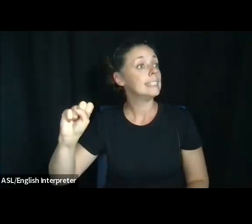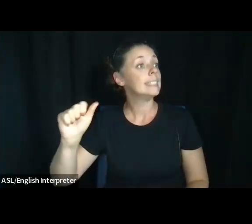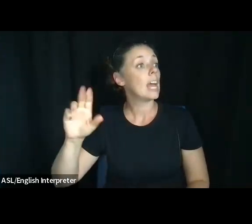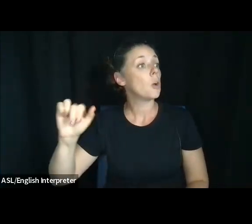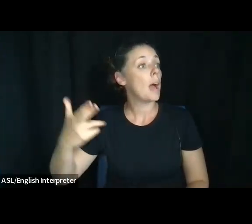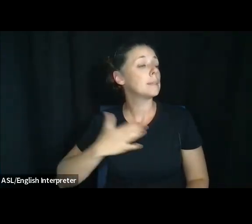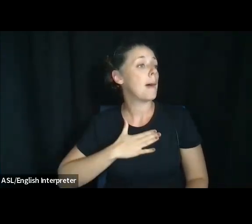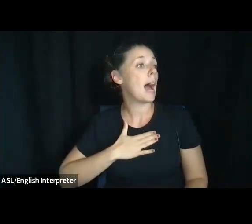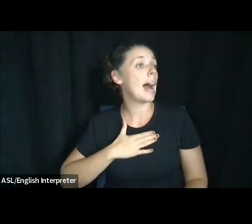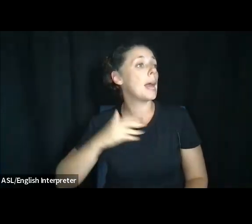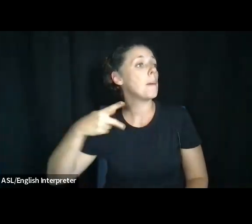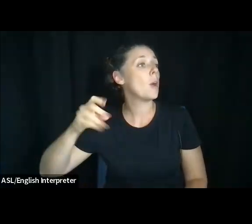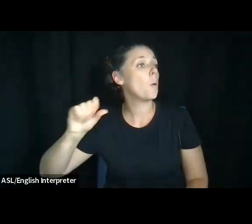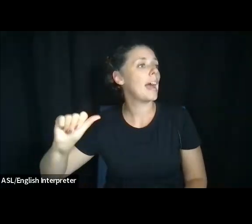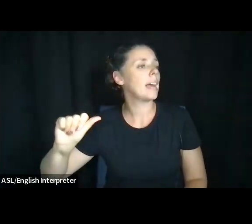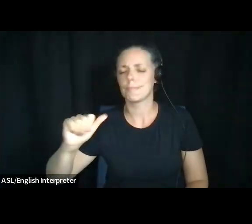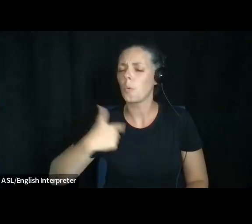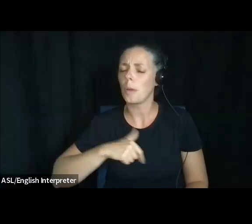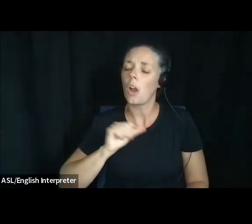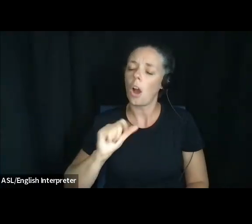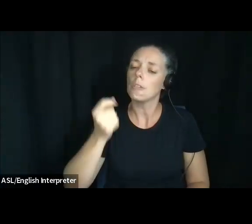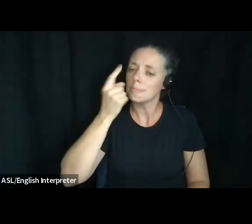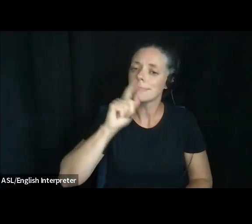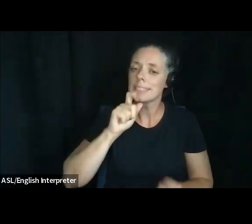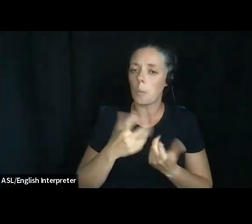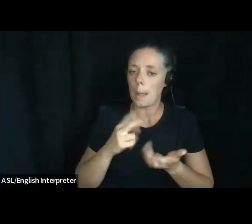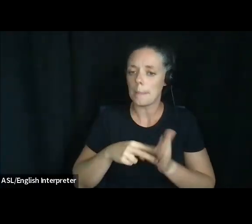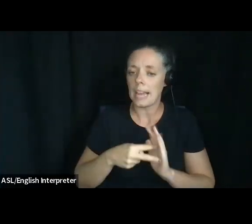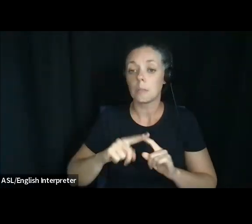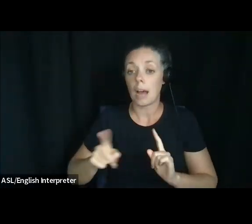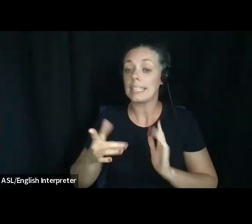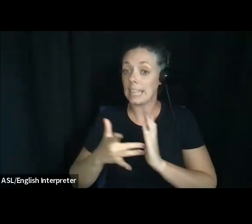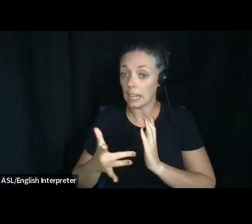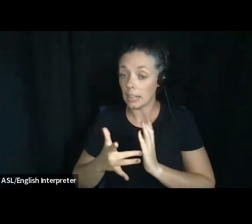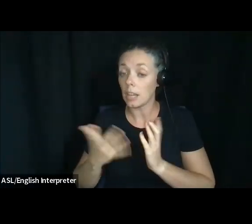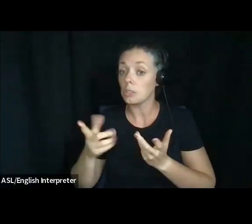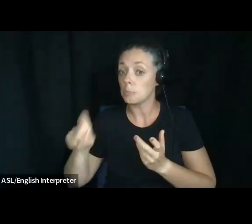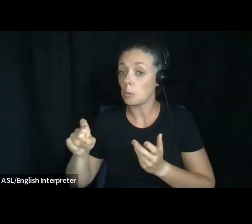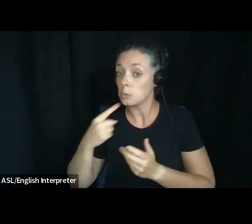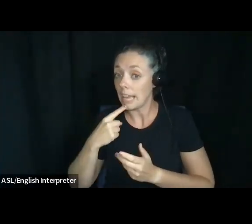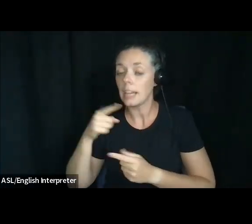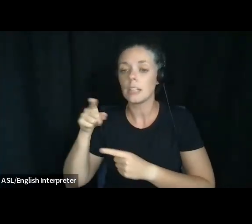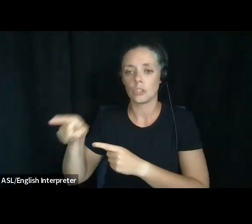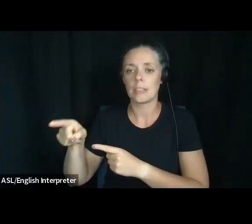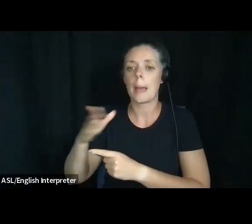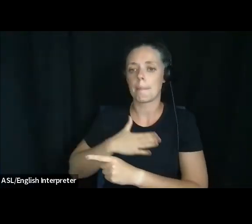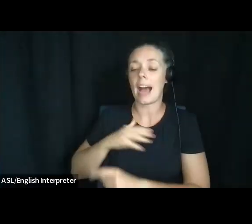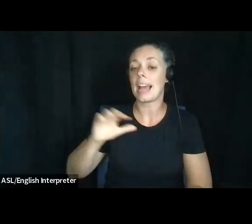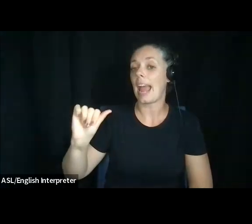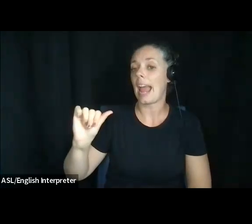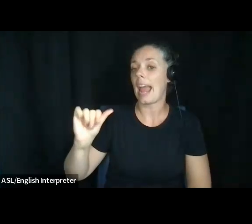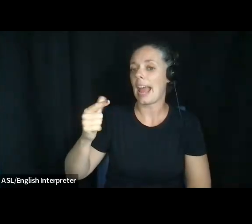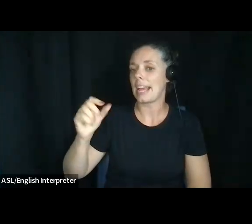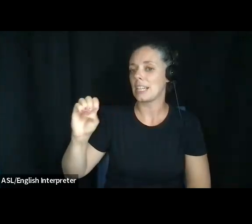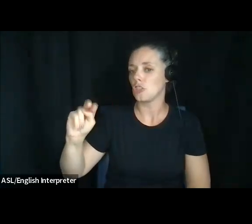all know what that means. Um, but the technical way of saying it is Sarah is my agent in my power of attorney. Um, so